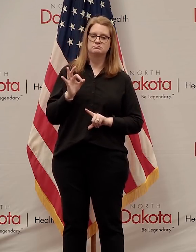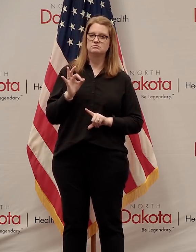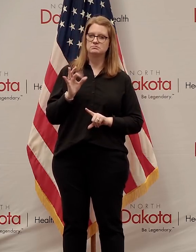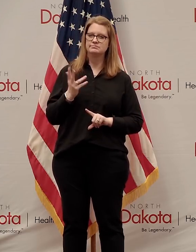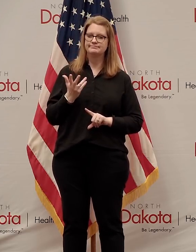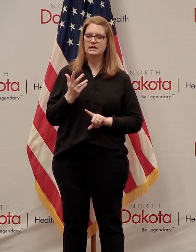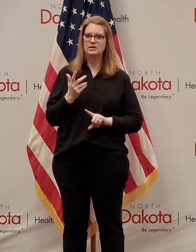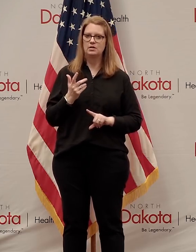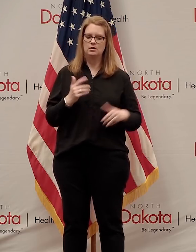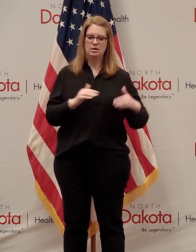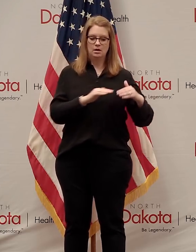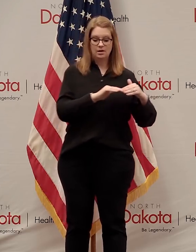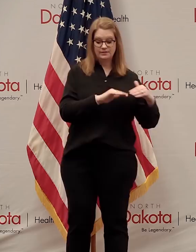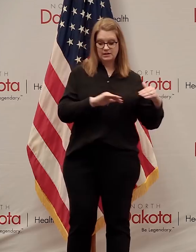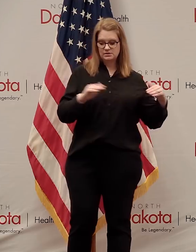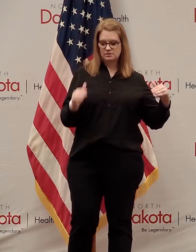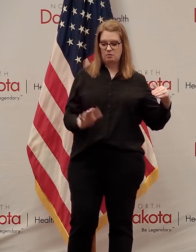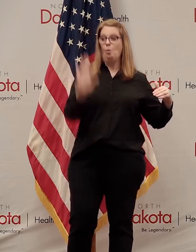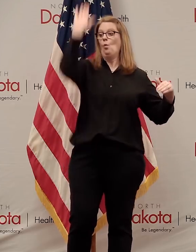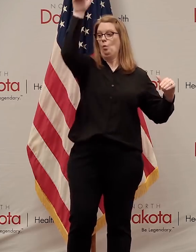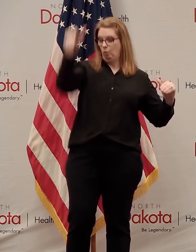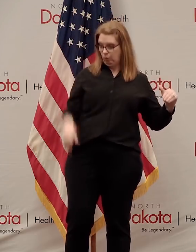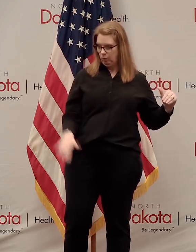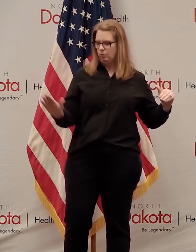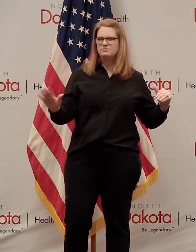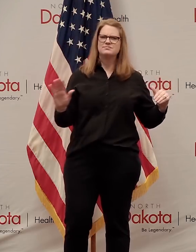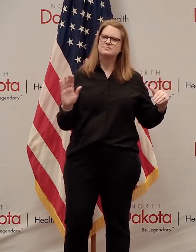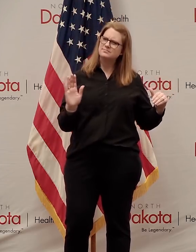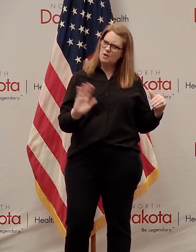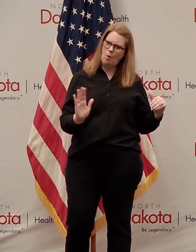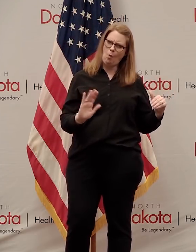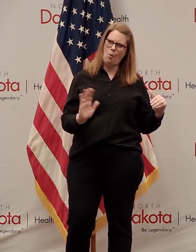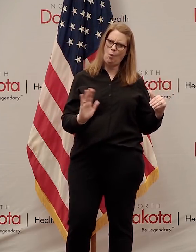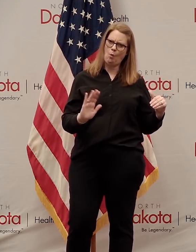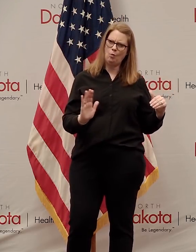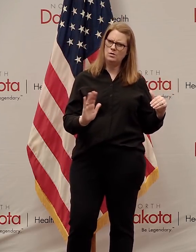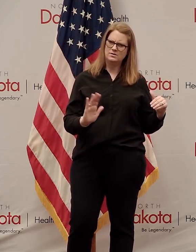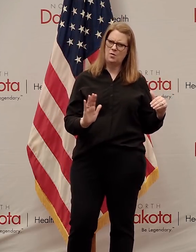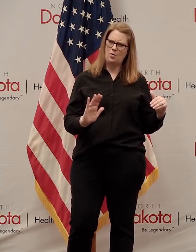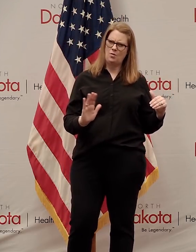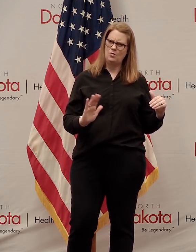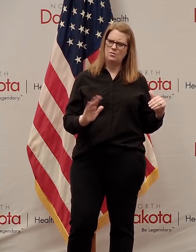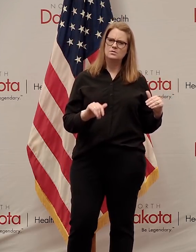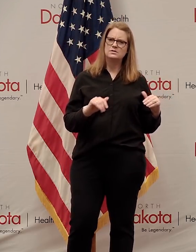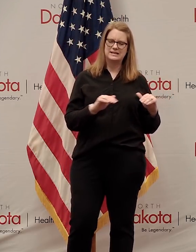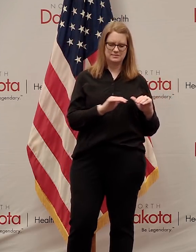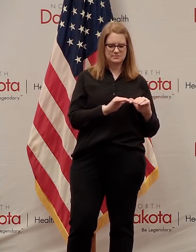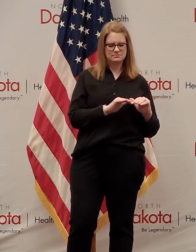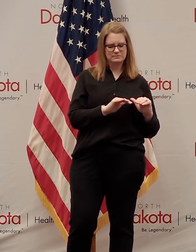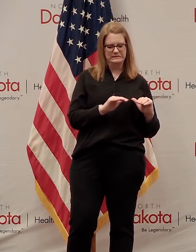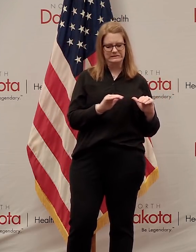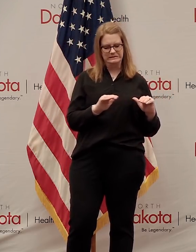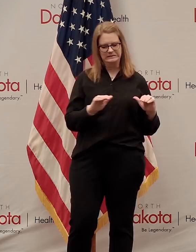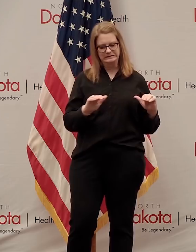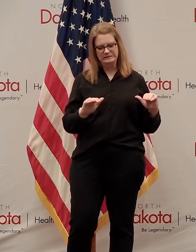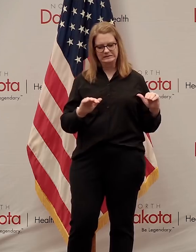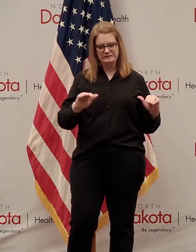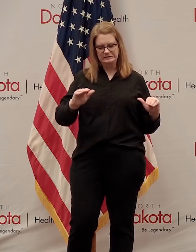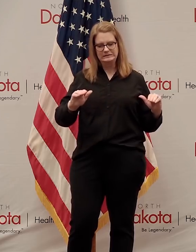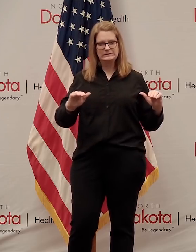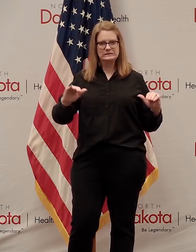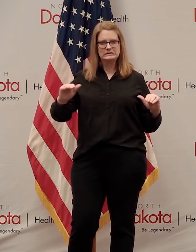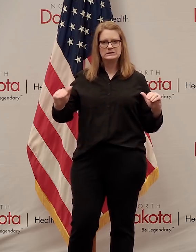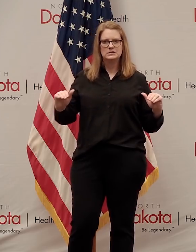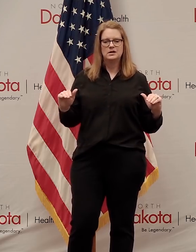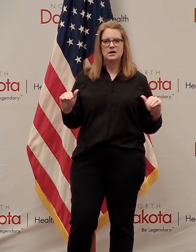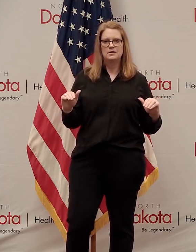lines don't just jump all over the map. You know, they tend, as you see, they've got some ability and a departure from